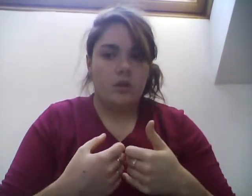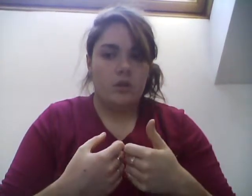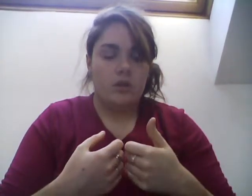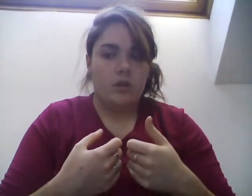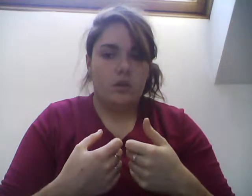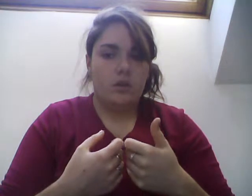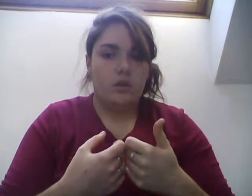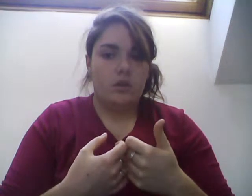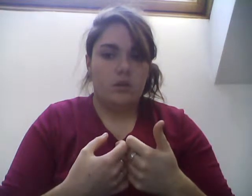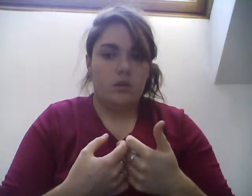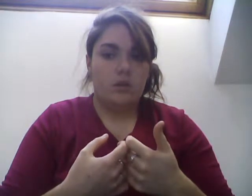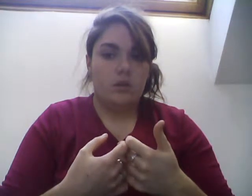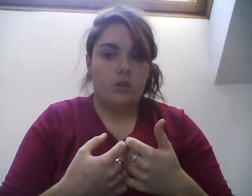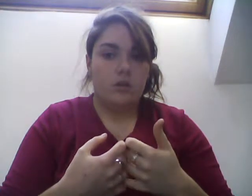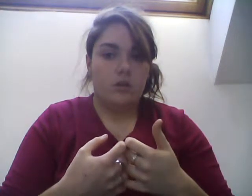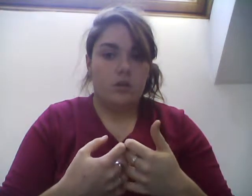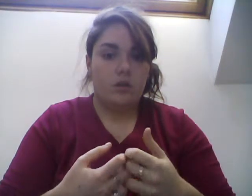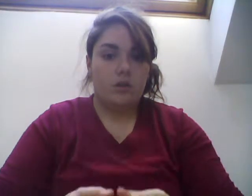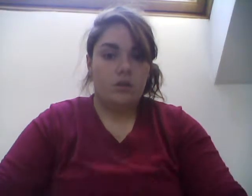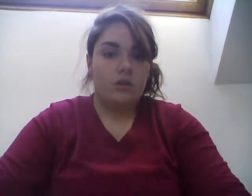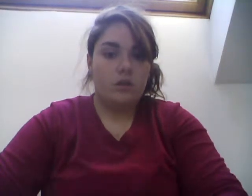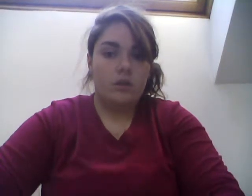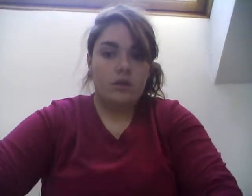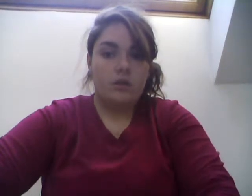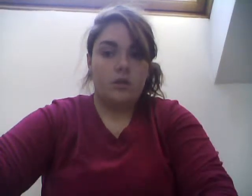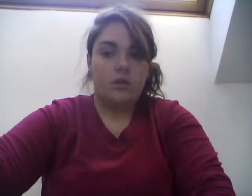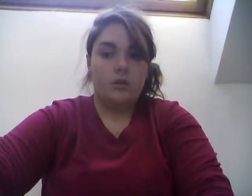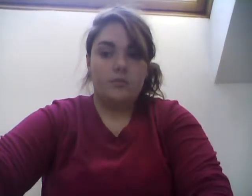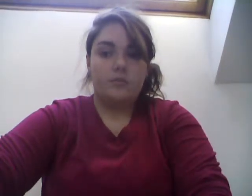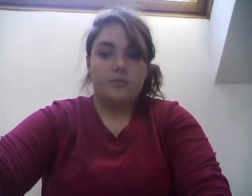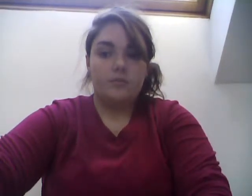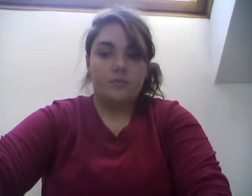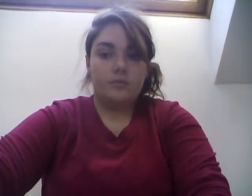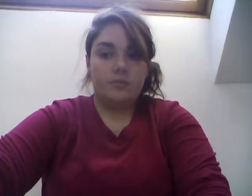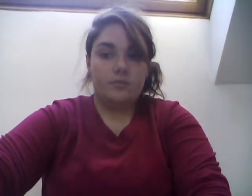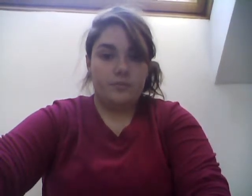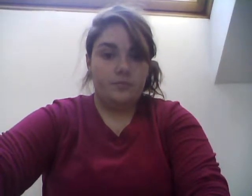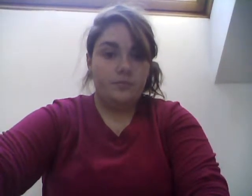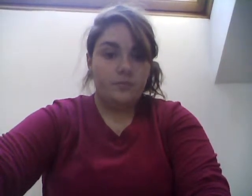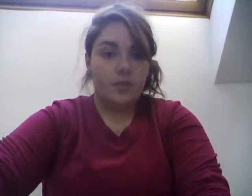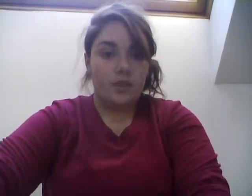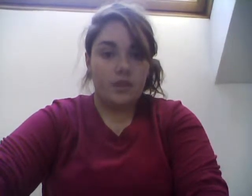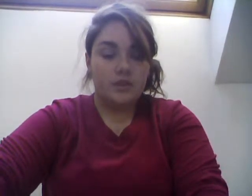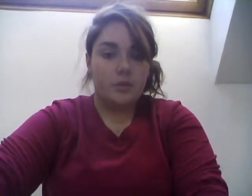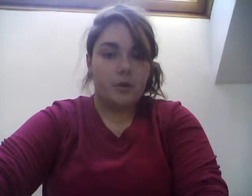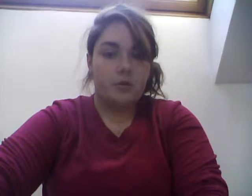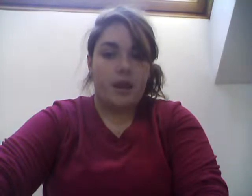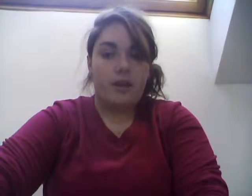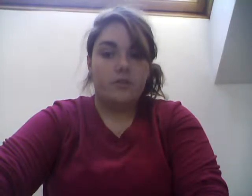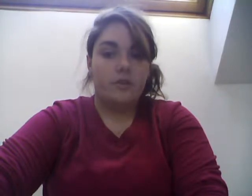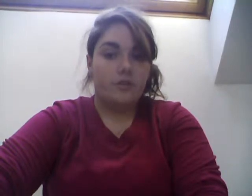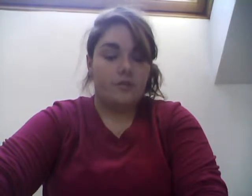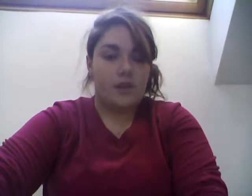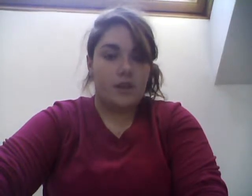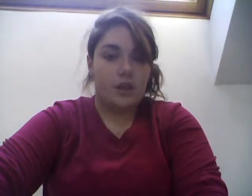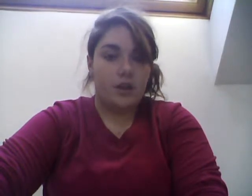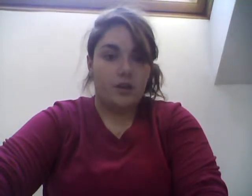that have been charged up, right? You actually operate your cell from ATP. The interpreter would ask for a feed here.